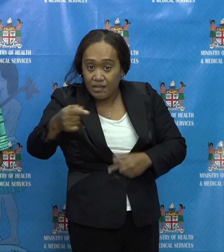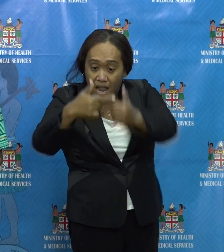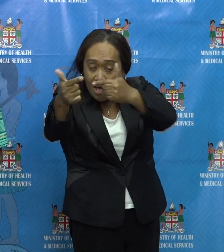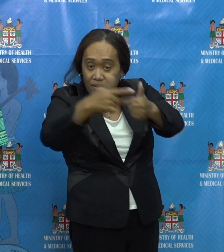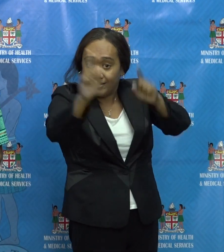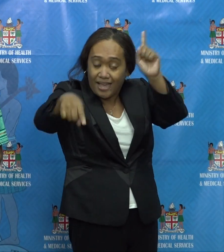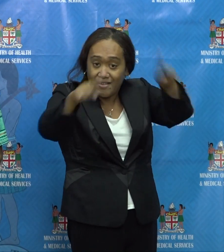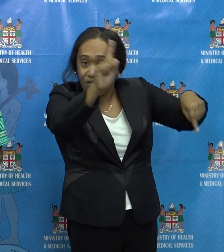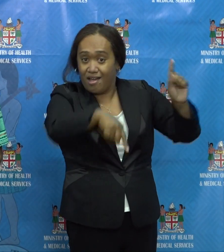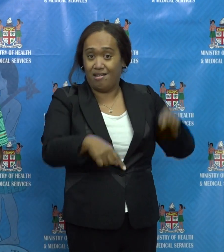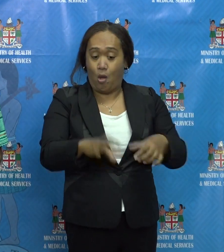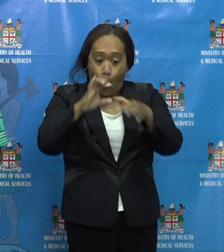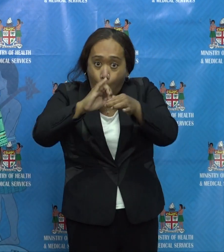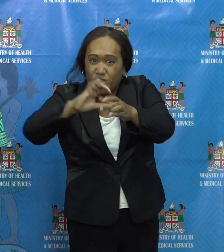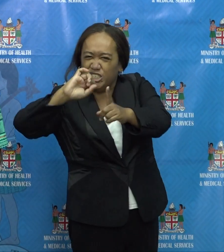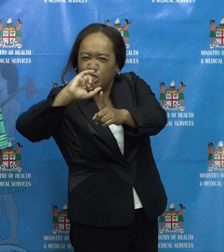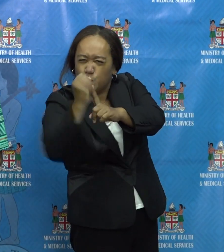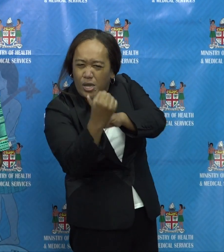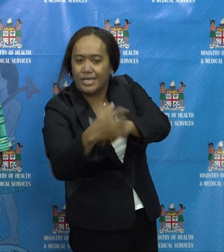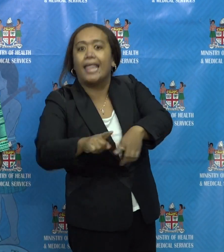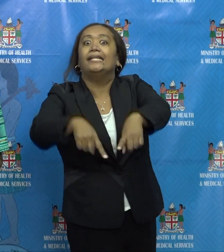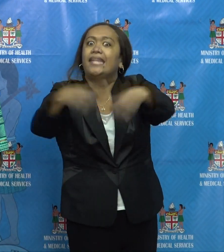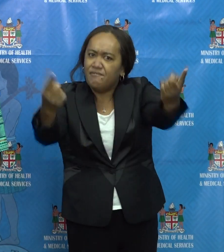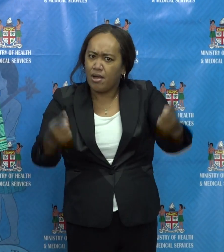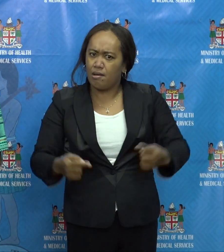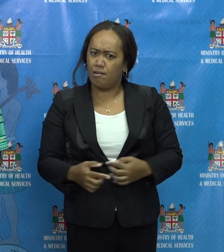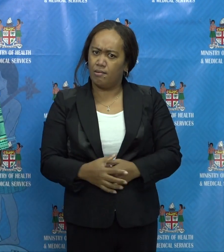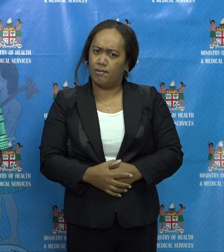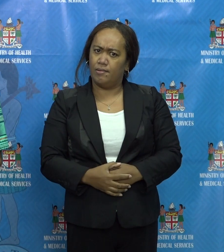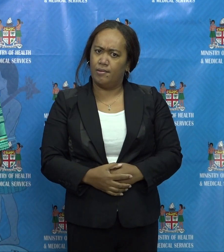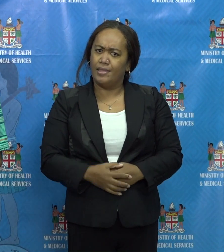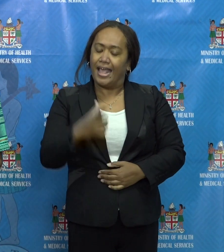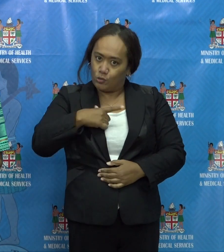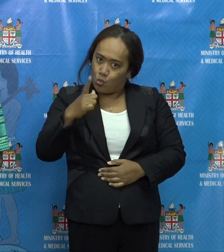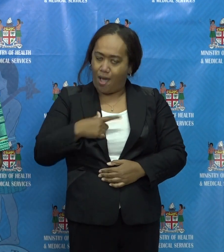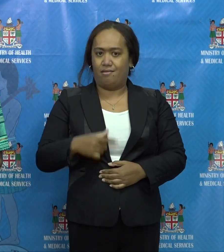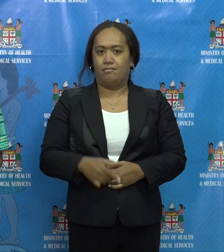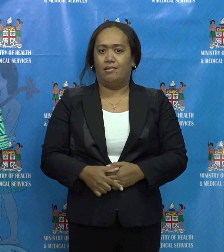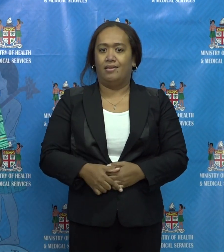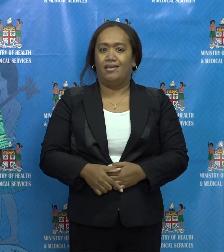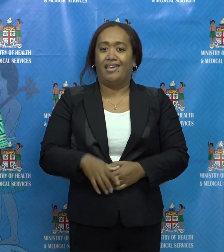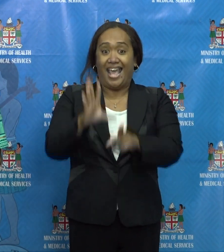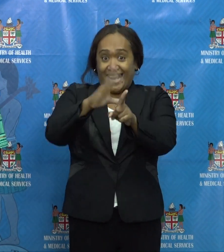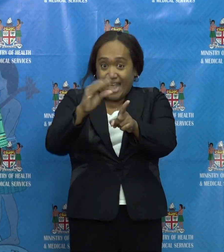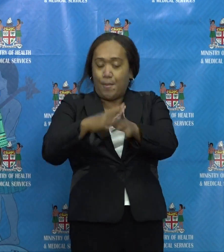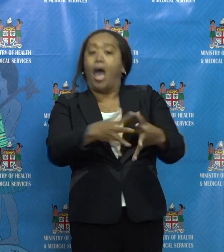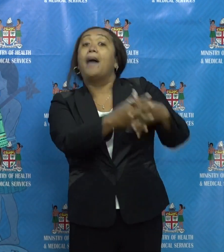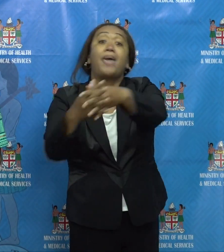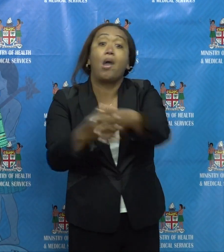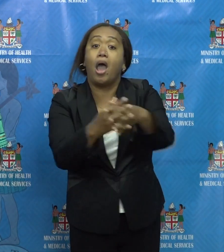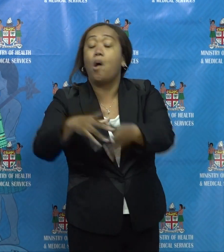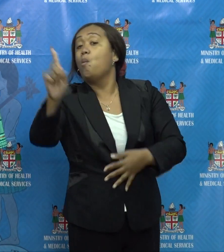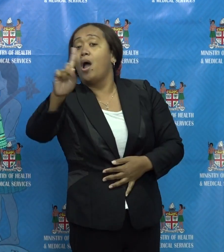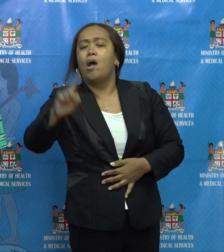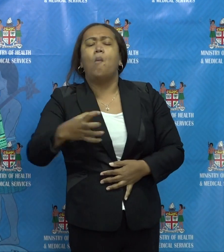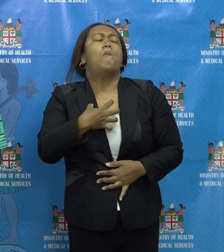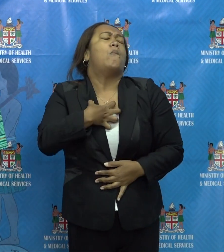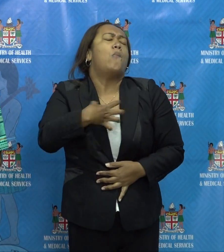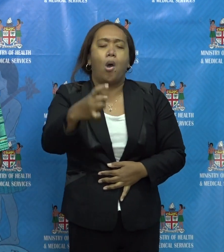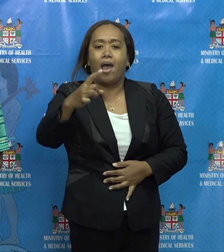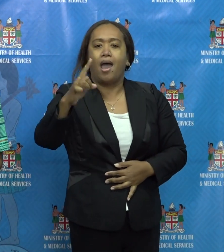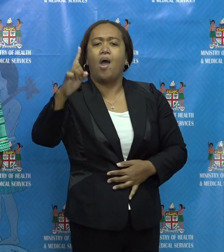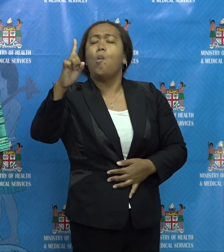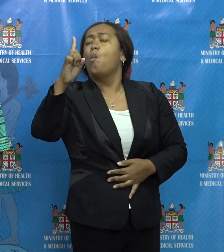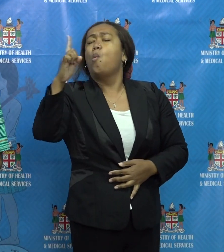adopted measures based on its own situation. In the United States, for example, more than 100 million